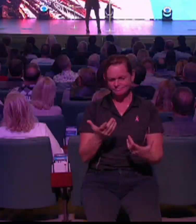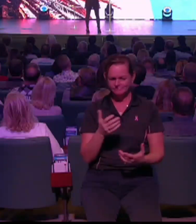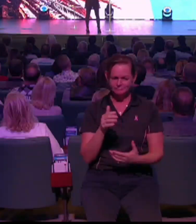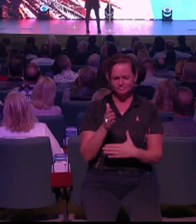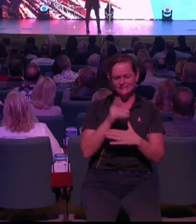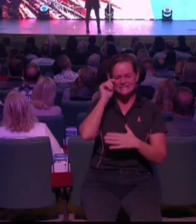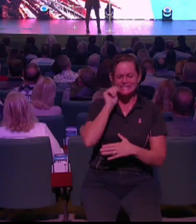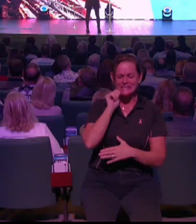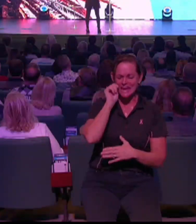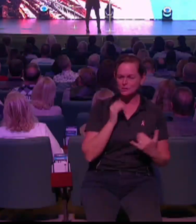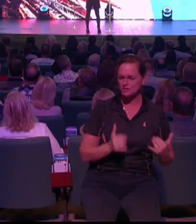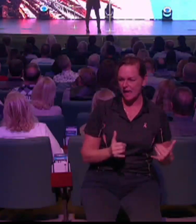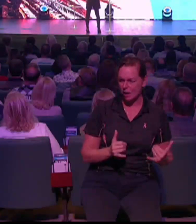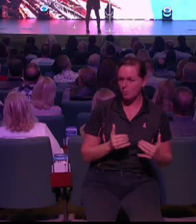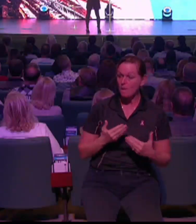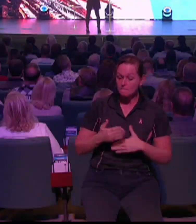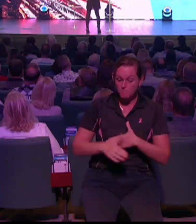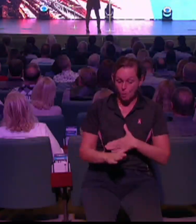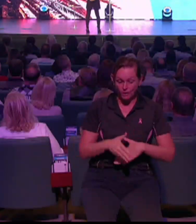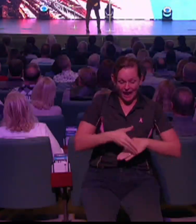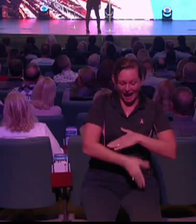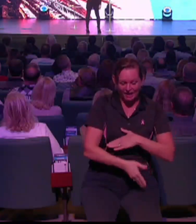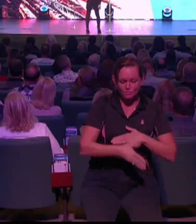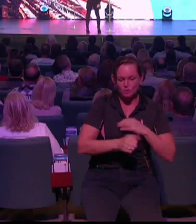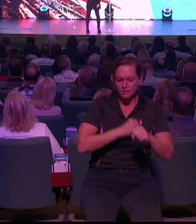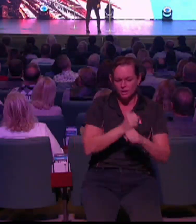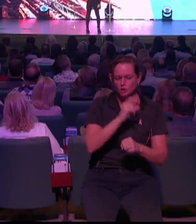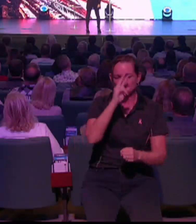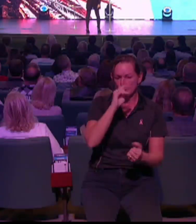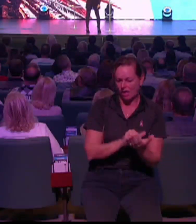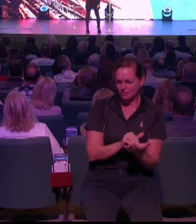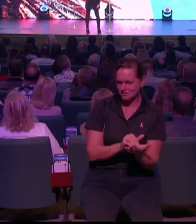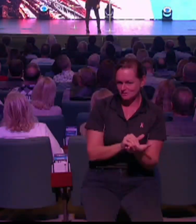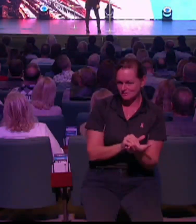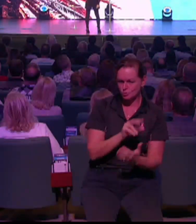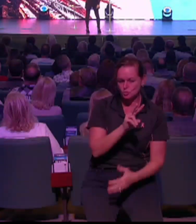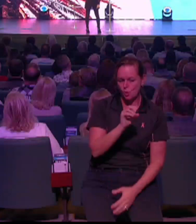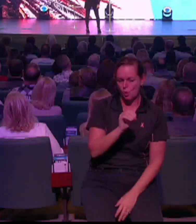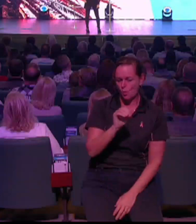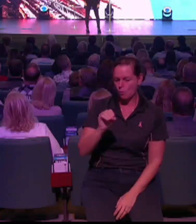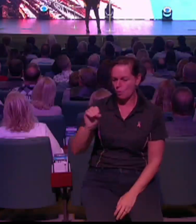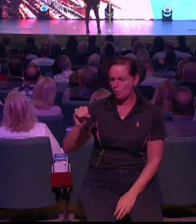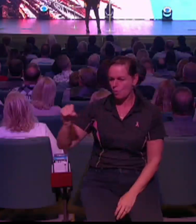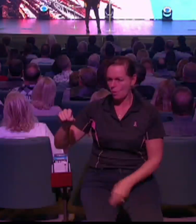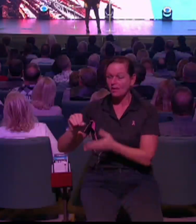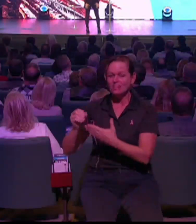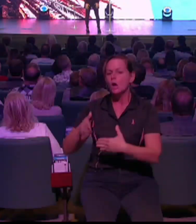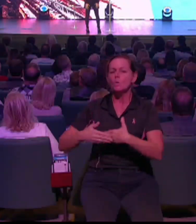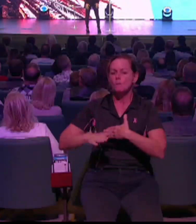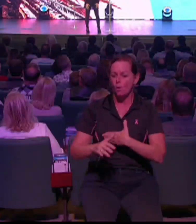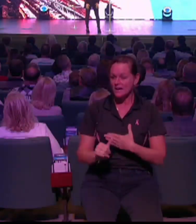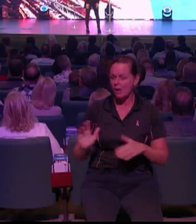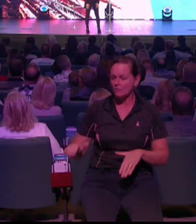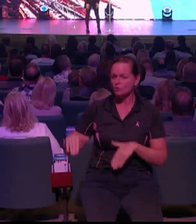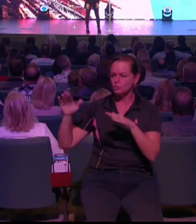-educated, more well-connected than our millennials. And yet, they have absolutely no idea what they're supposed to do.